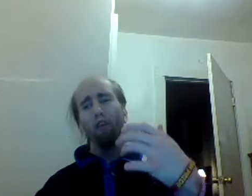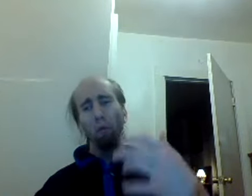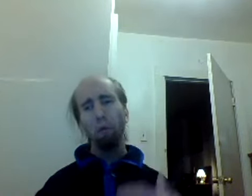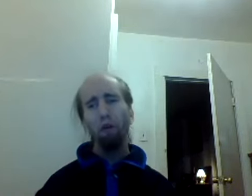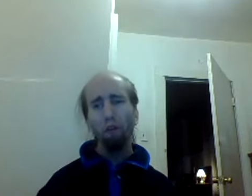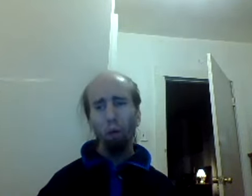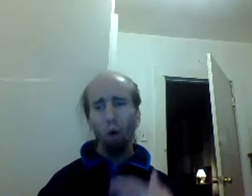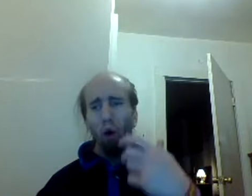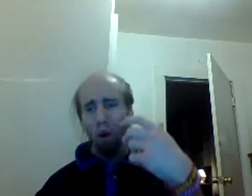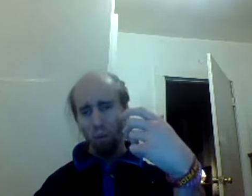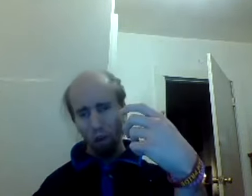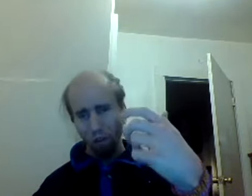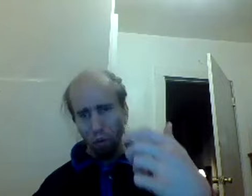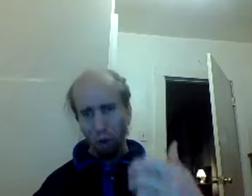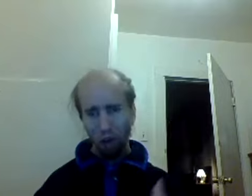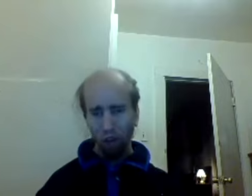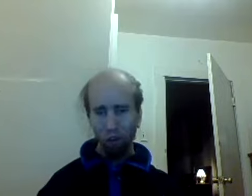it's a mutual respect